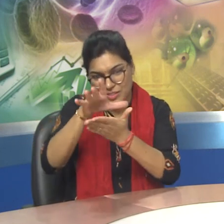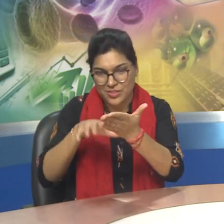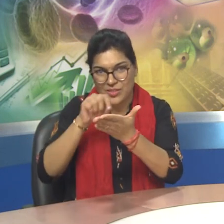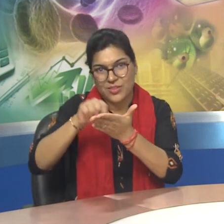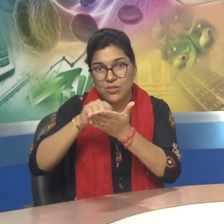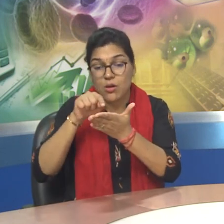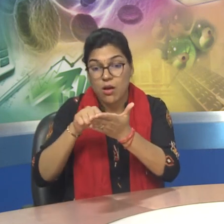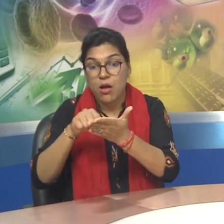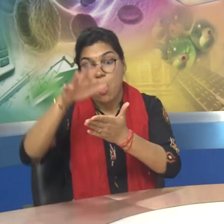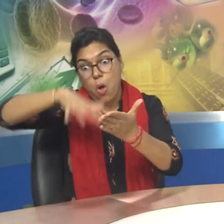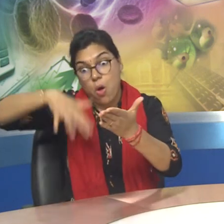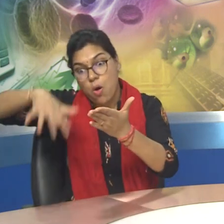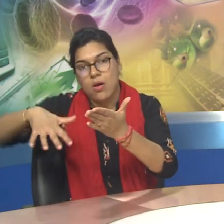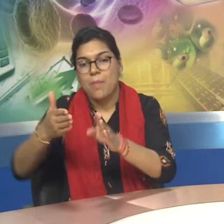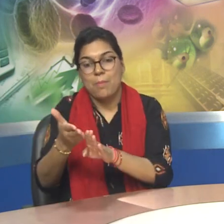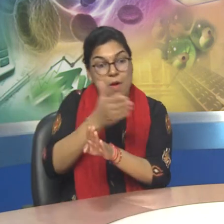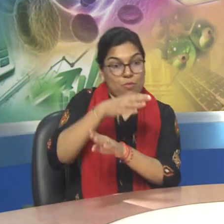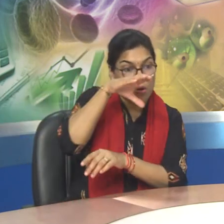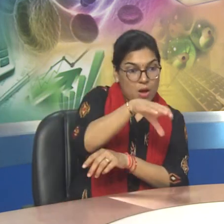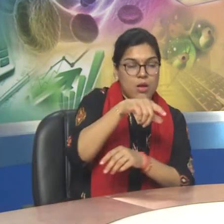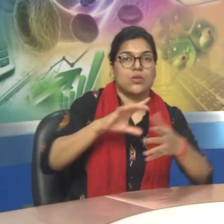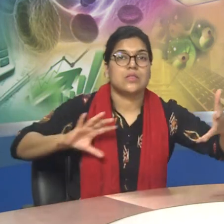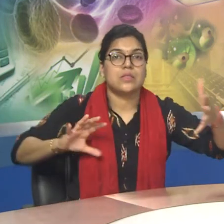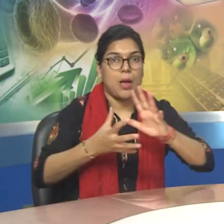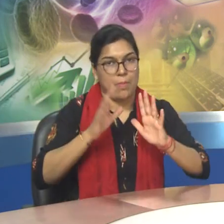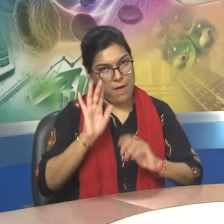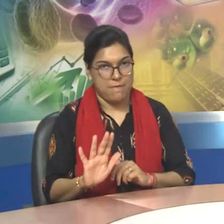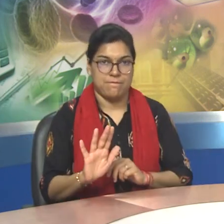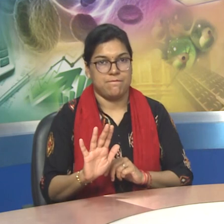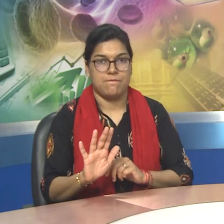Articles often have an abstract before the main text.